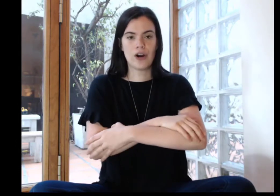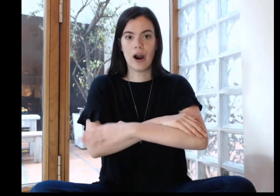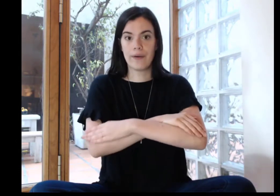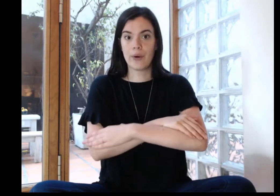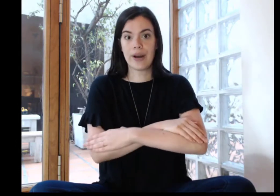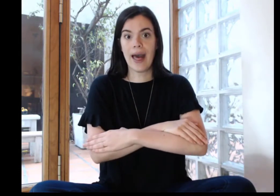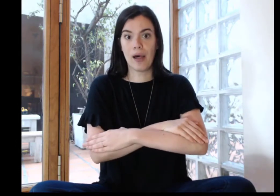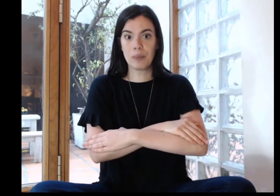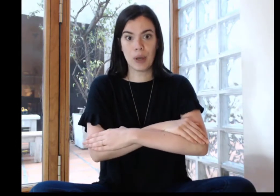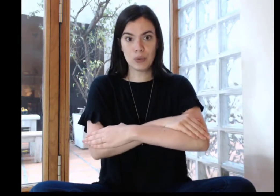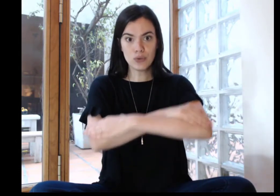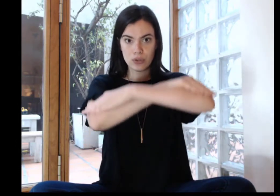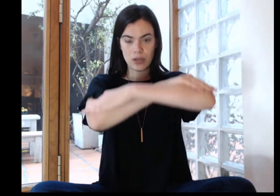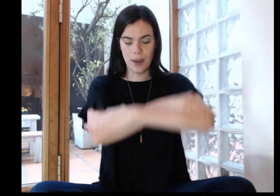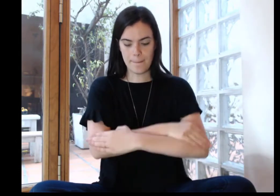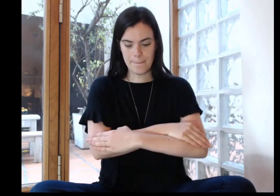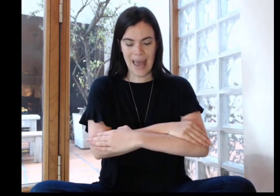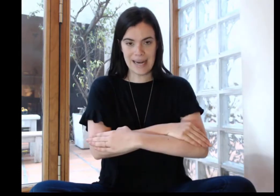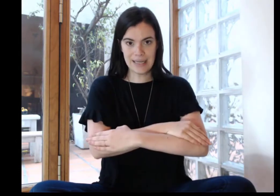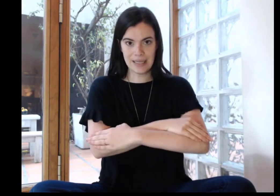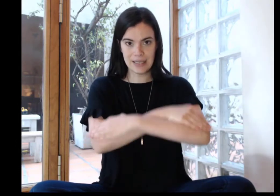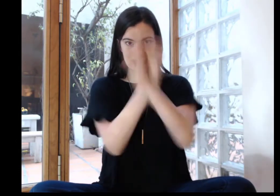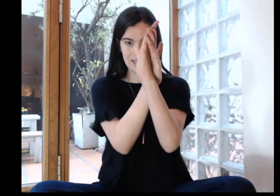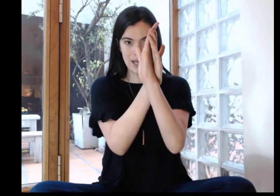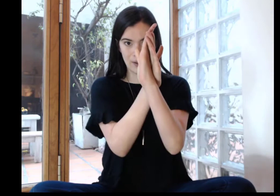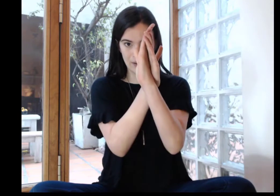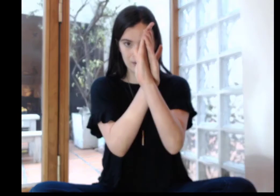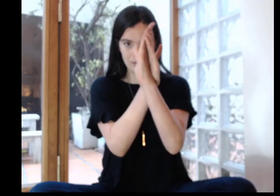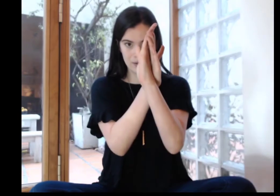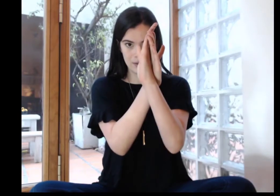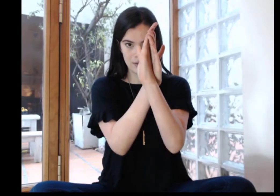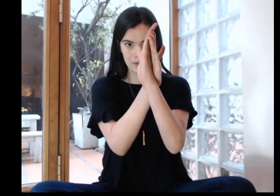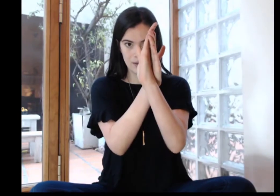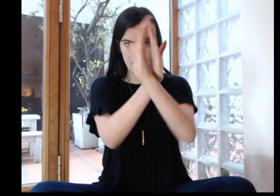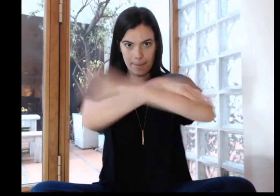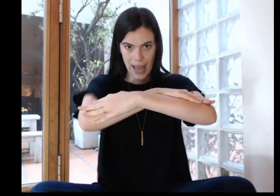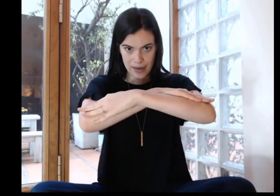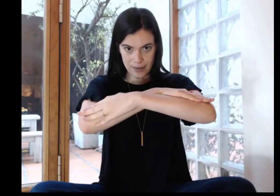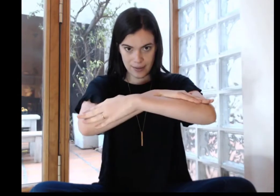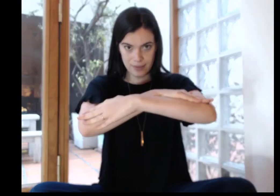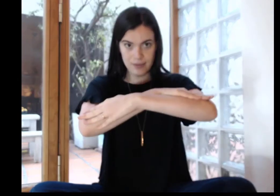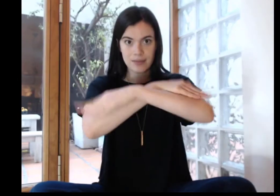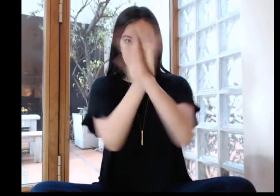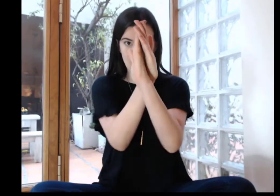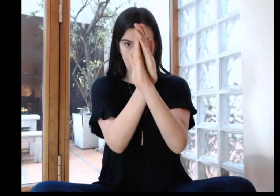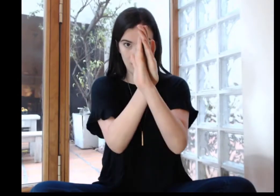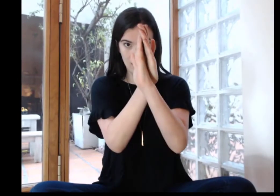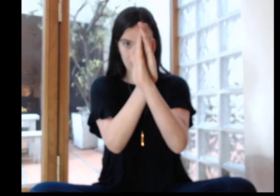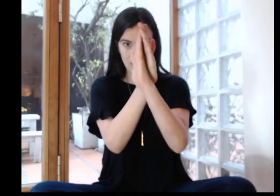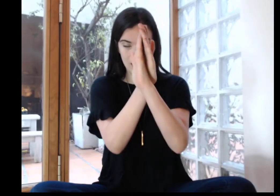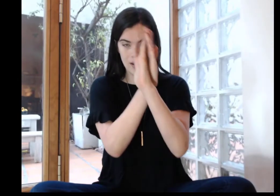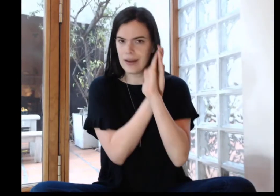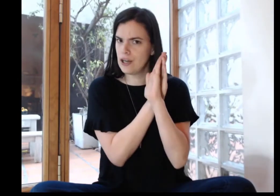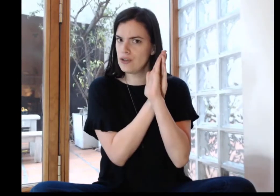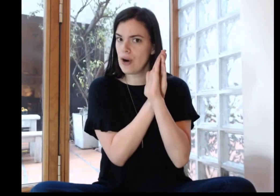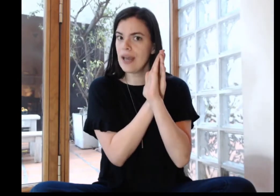our elbows pen so pen so can you try